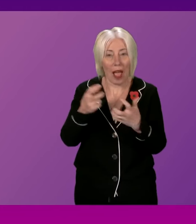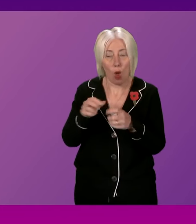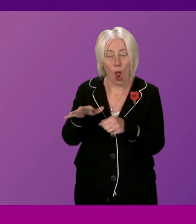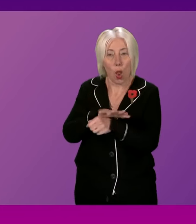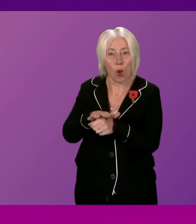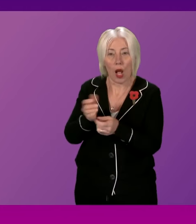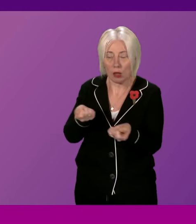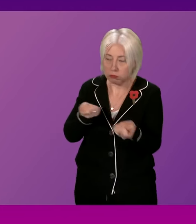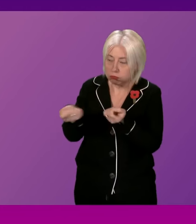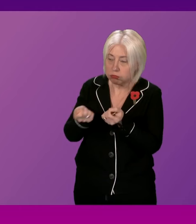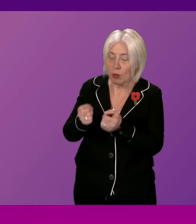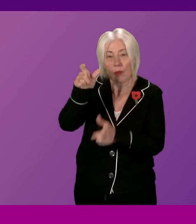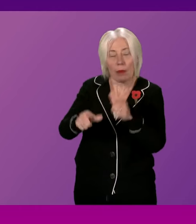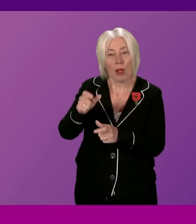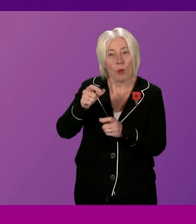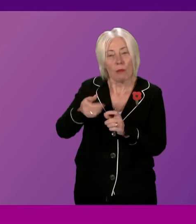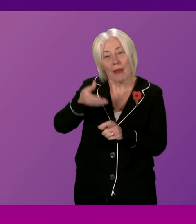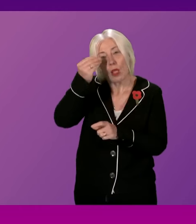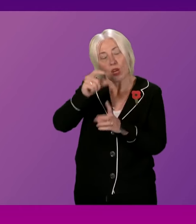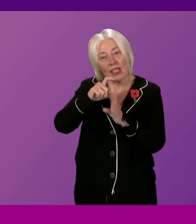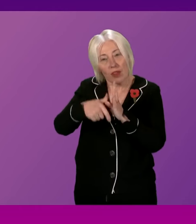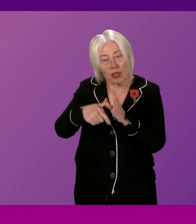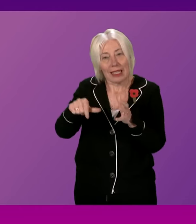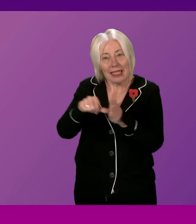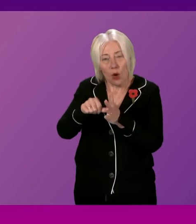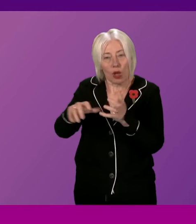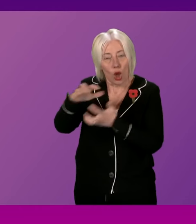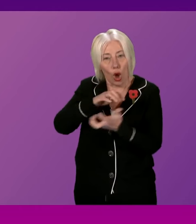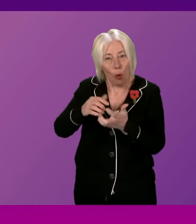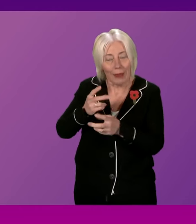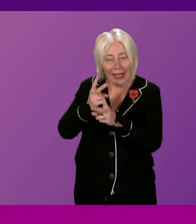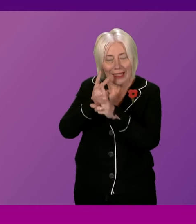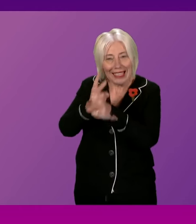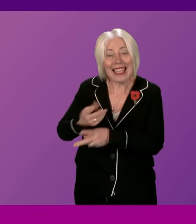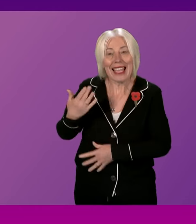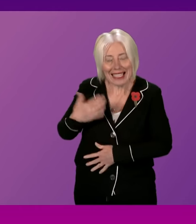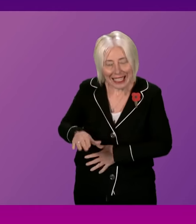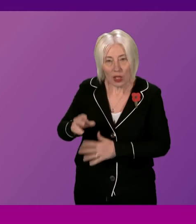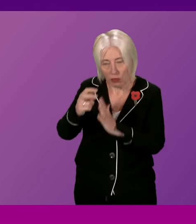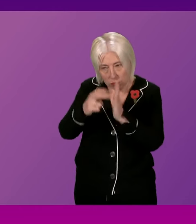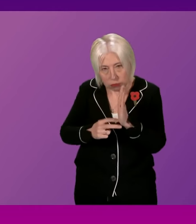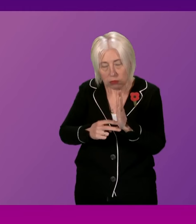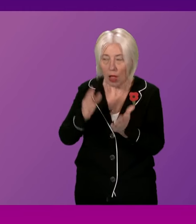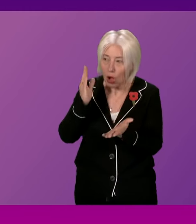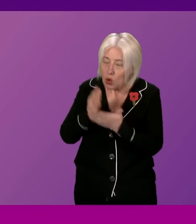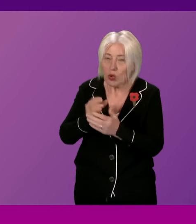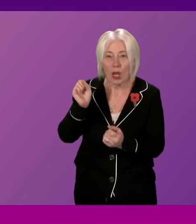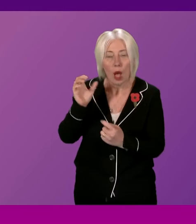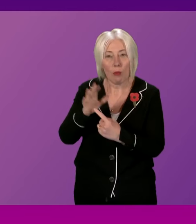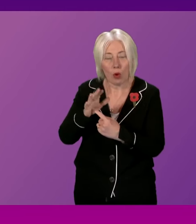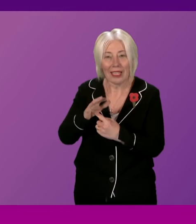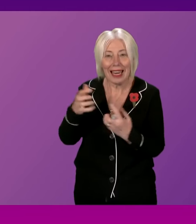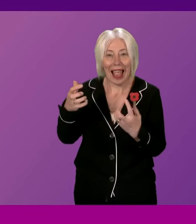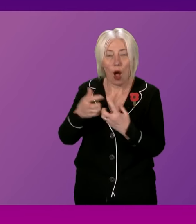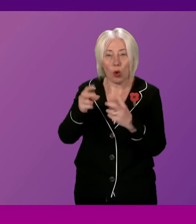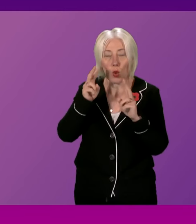management of people with learning disabilities and complex care needs. That is a very important step towards achieving the